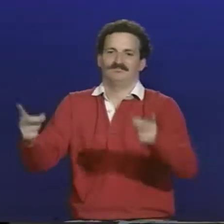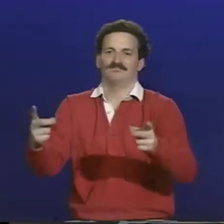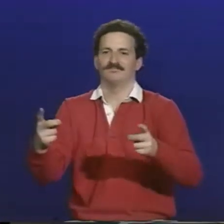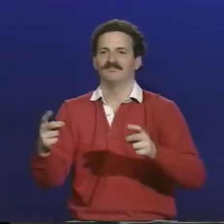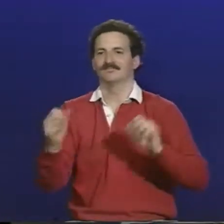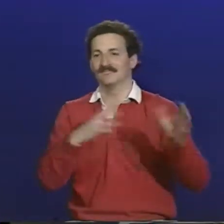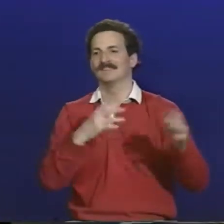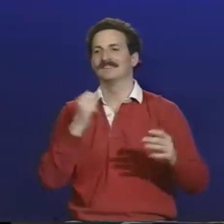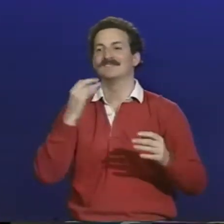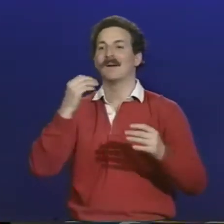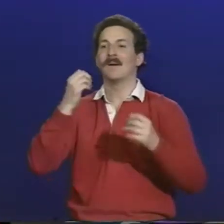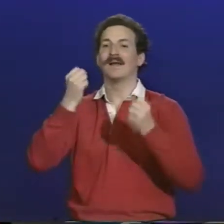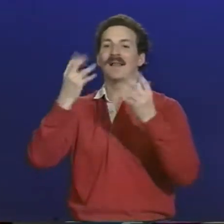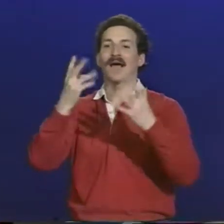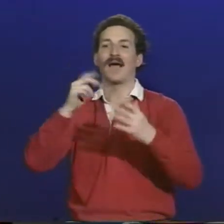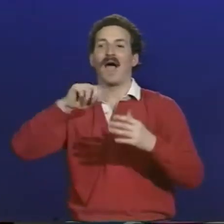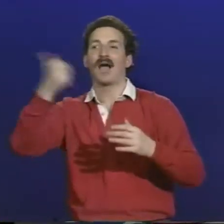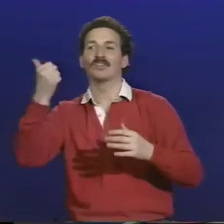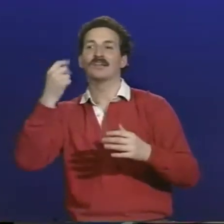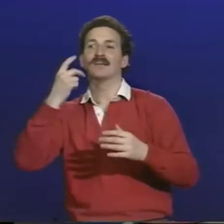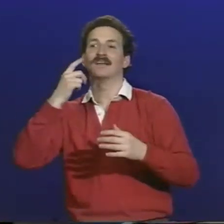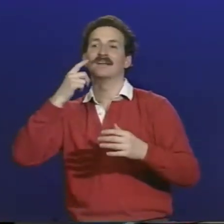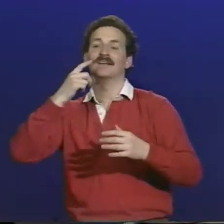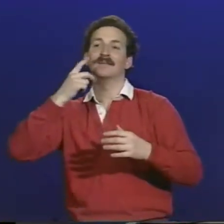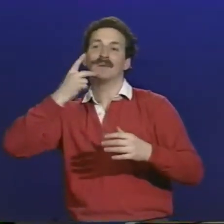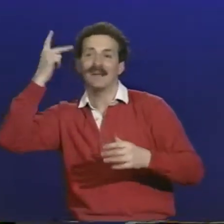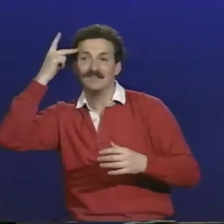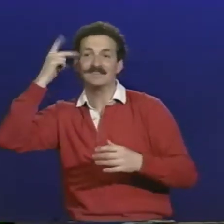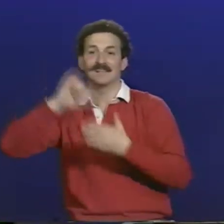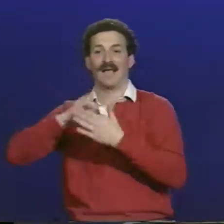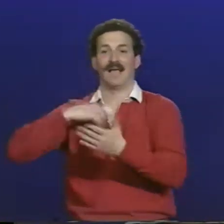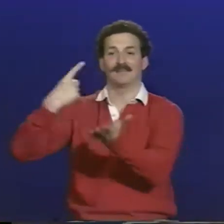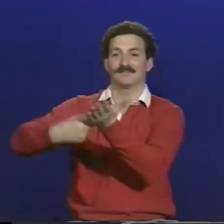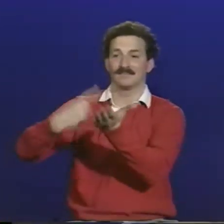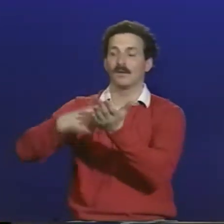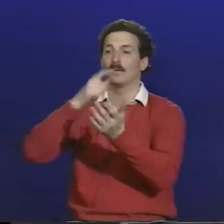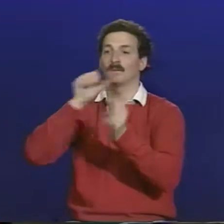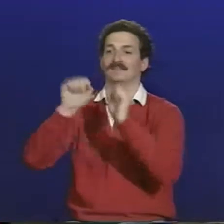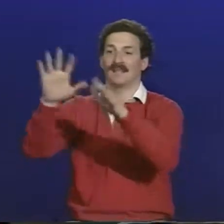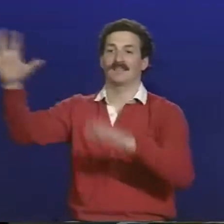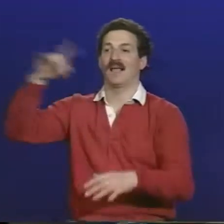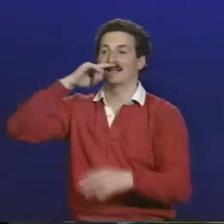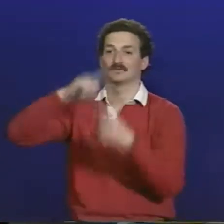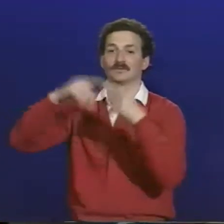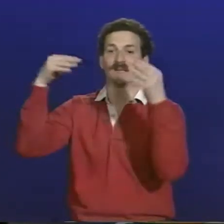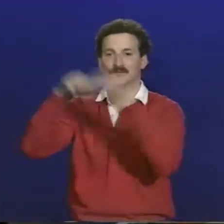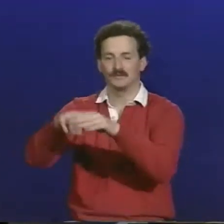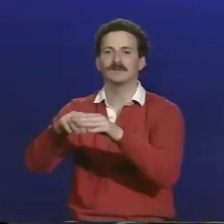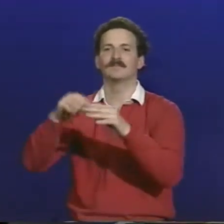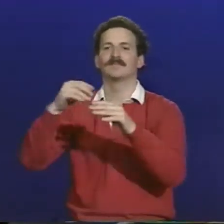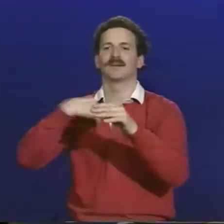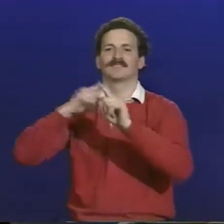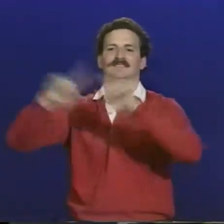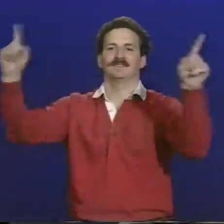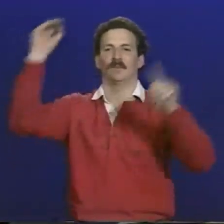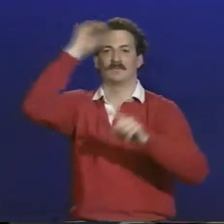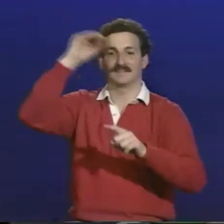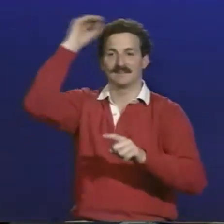So both of us feel that we have made the right decision and that's how we came to our decision. And I know that there are other parents, though, who feel that it would be better